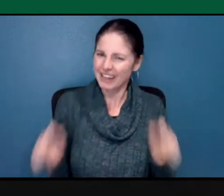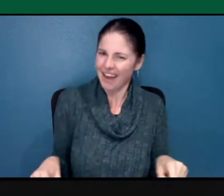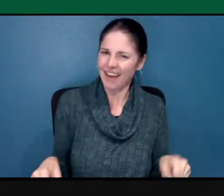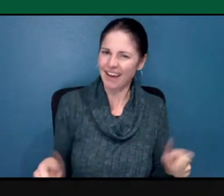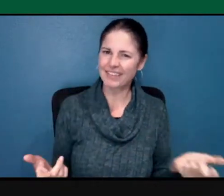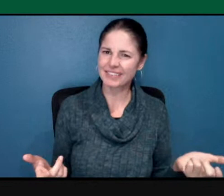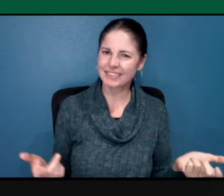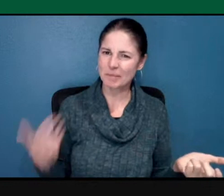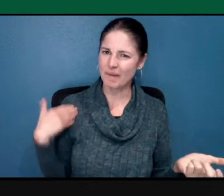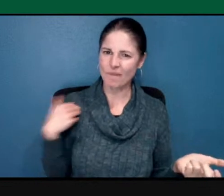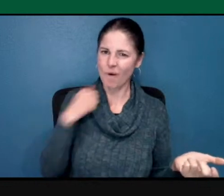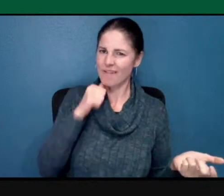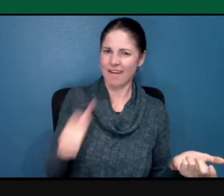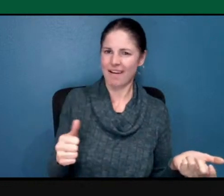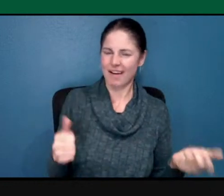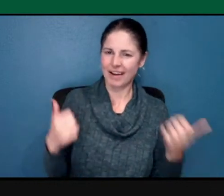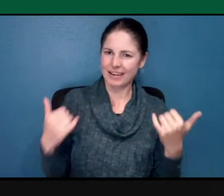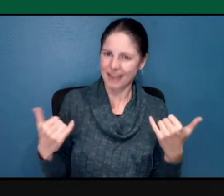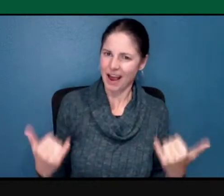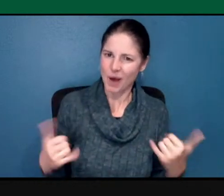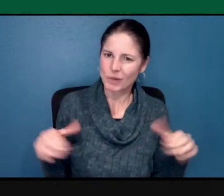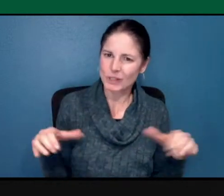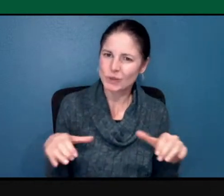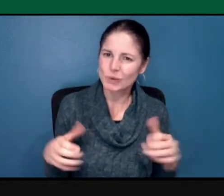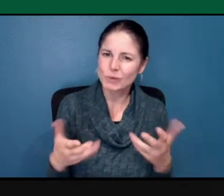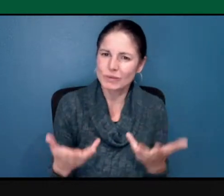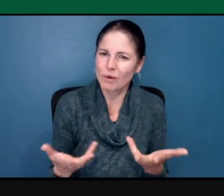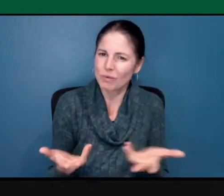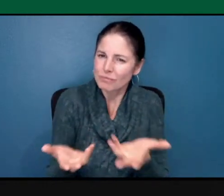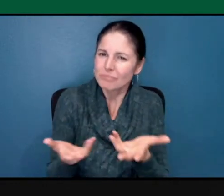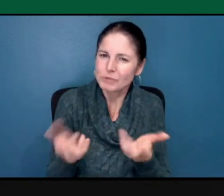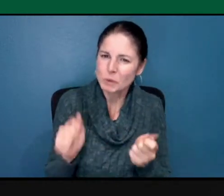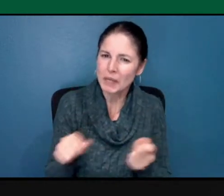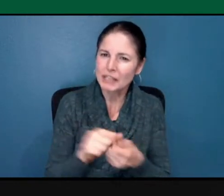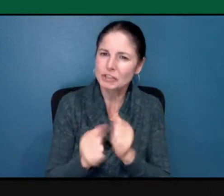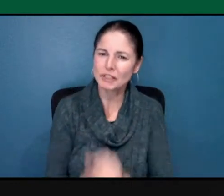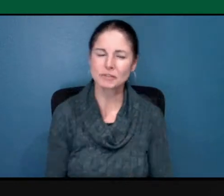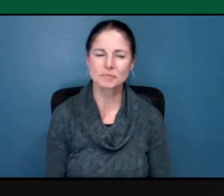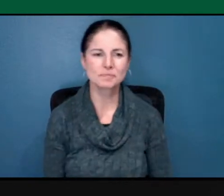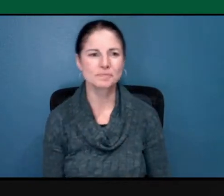I agree. So, Morgan, I'm going to put you on the spot.